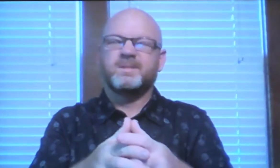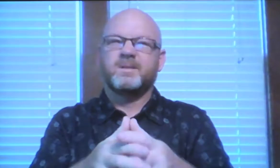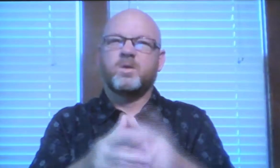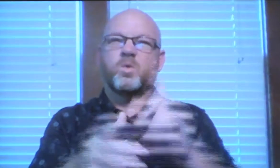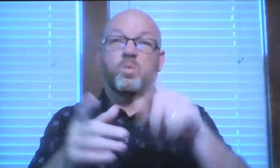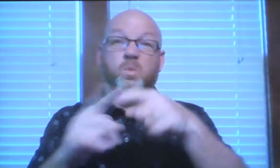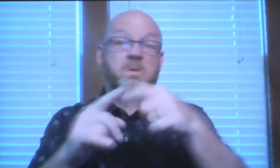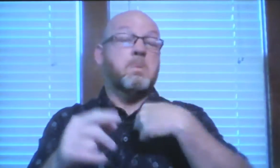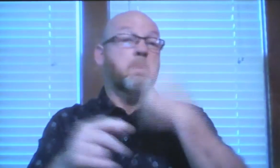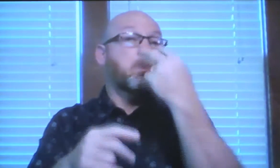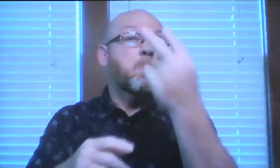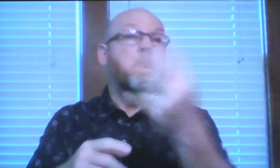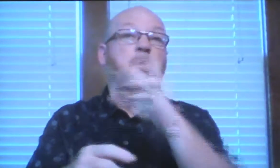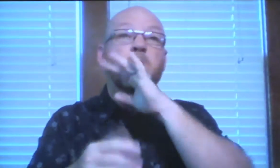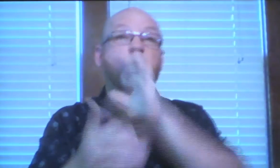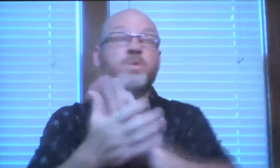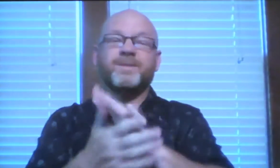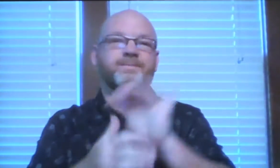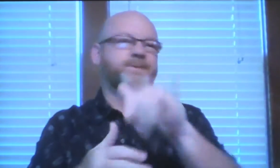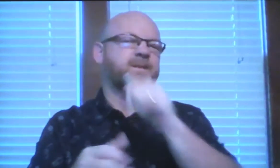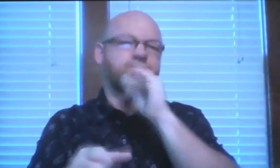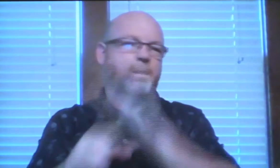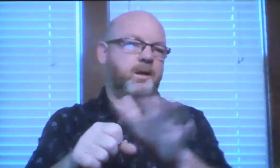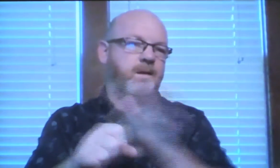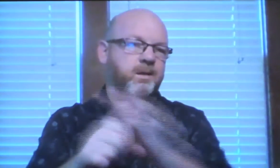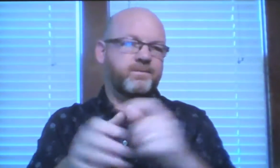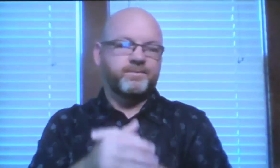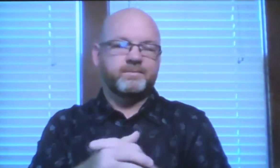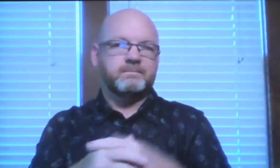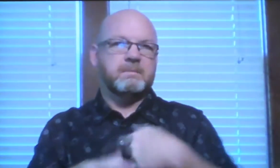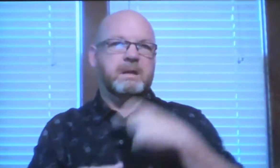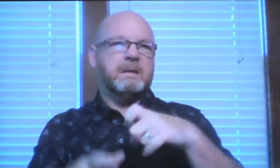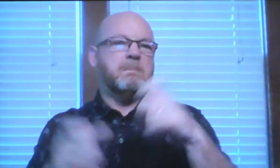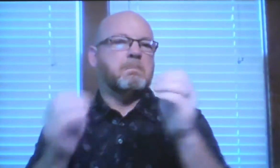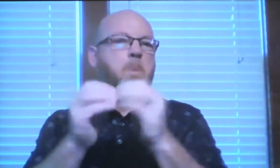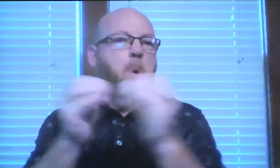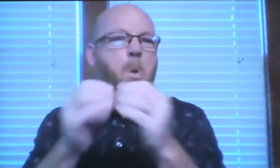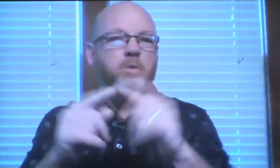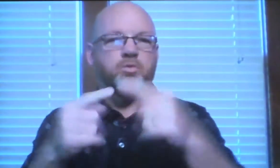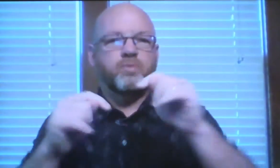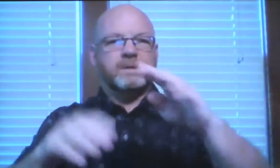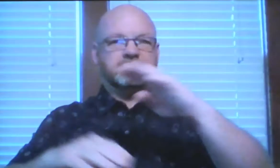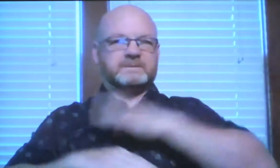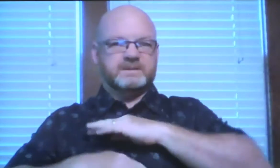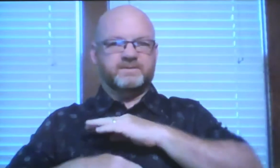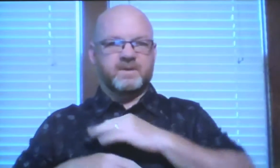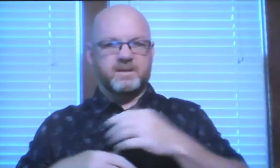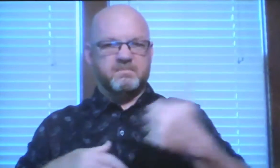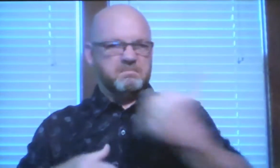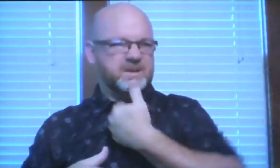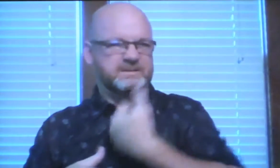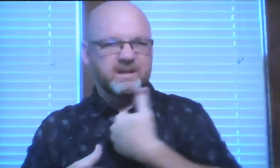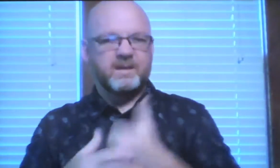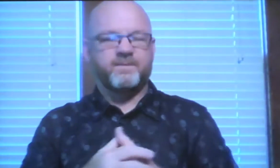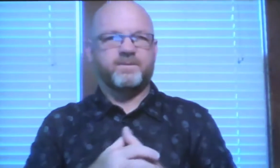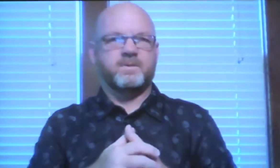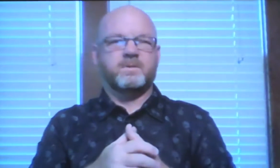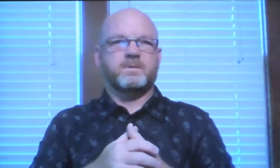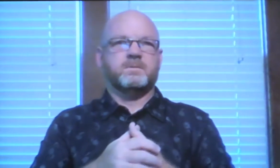And then what happens? Well, maybe I start watching a wondering movie and then that wasn't enough to satisfy